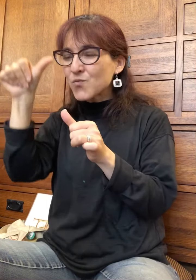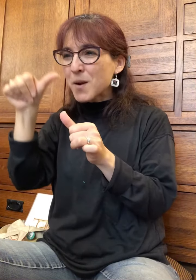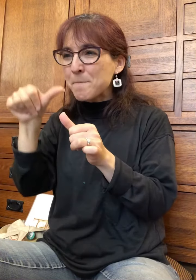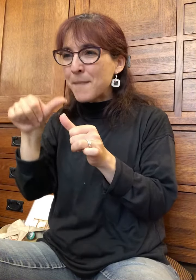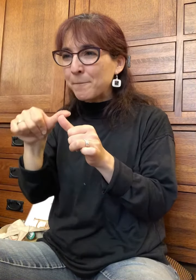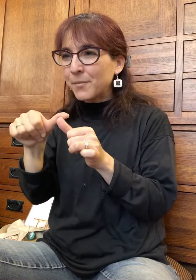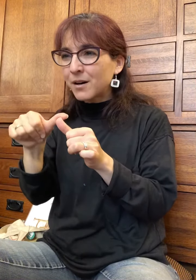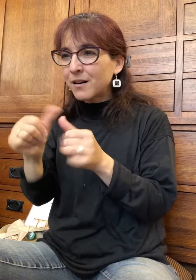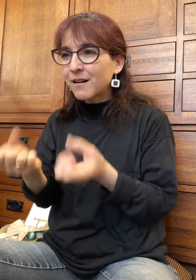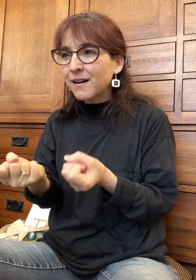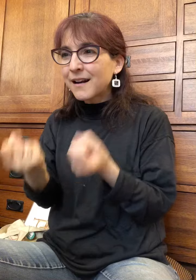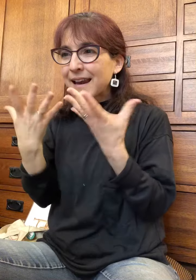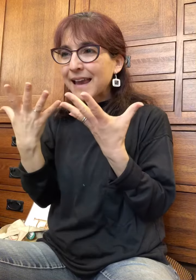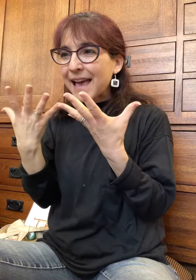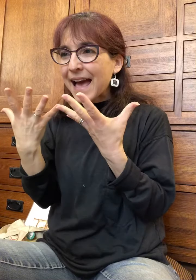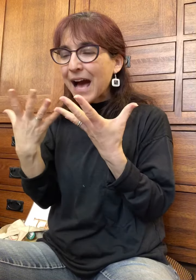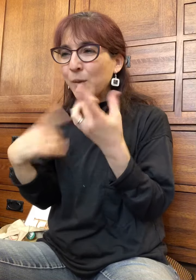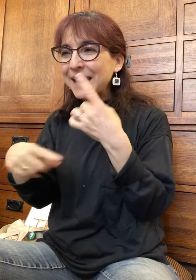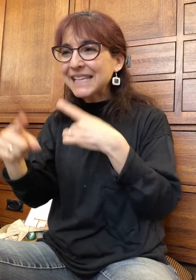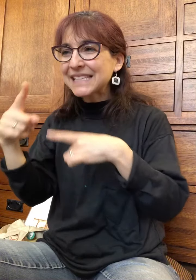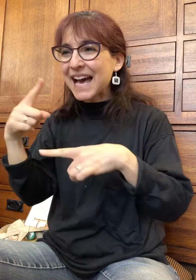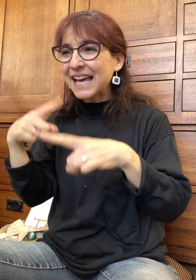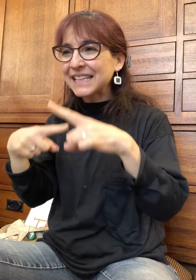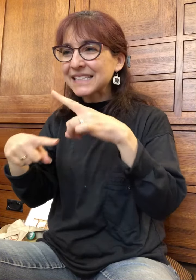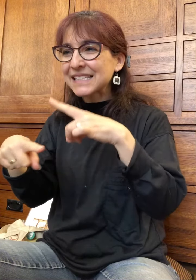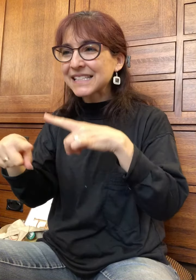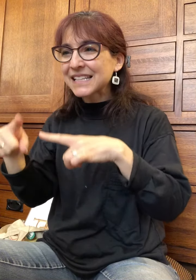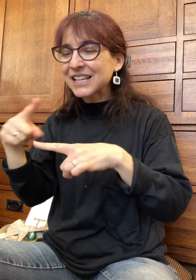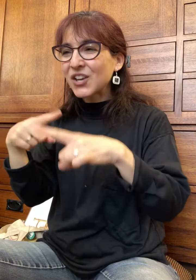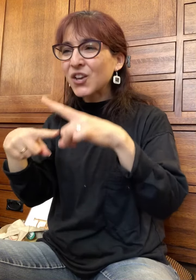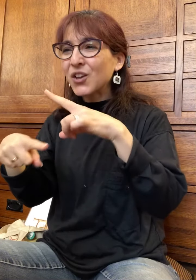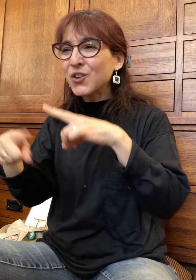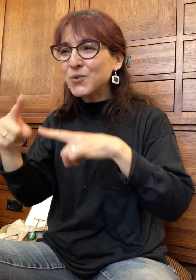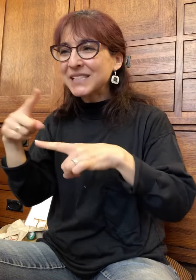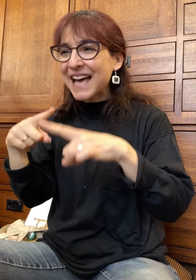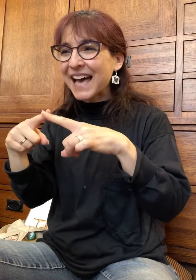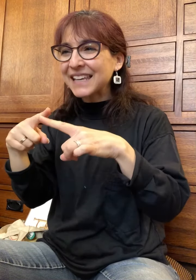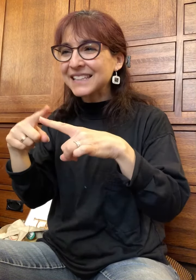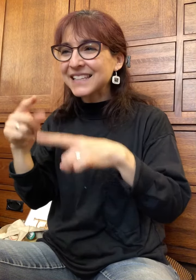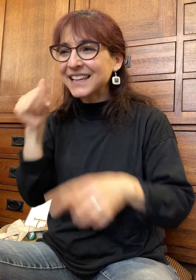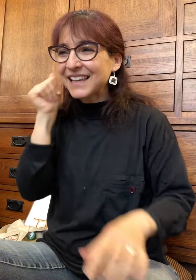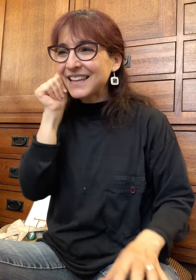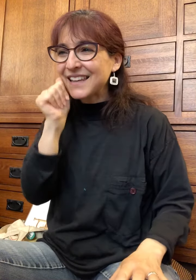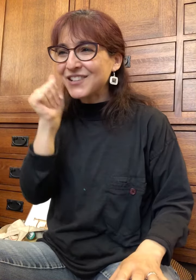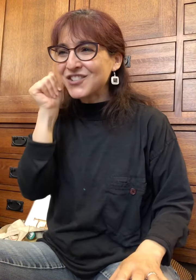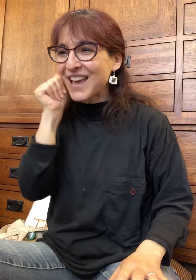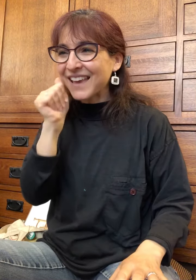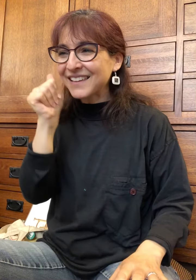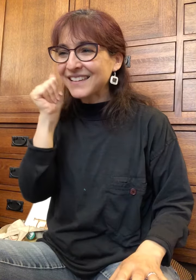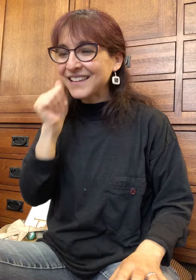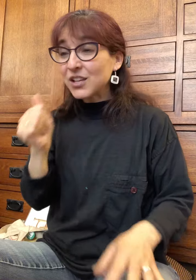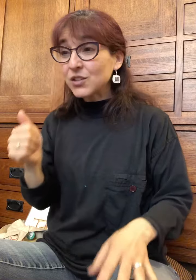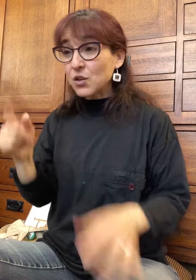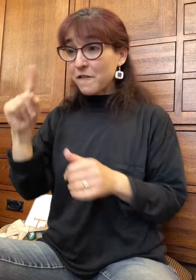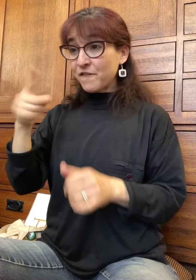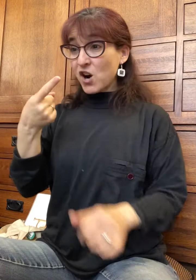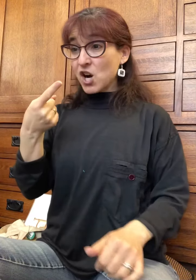remember how many signs you signed each day. So first,